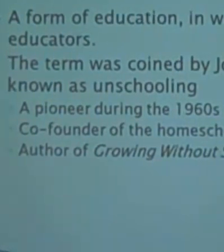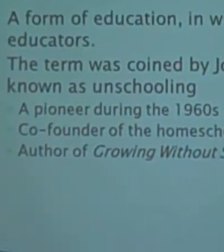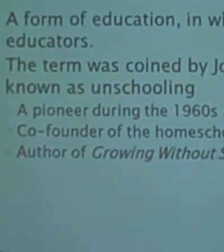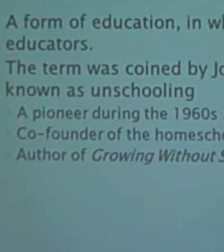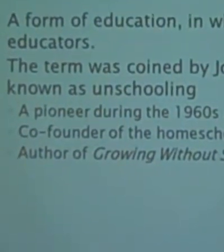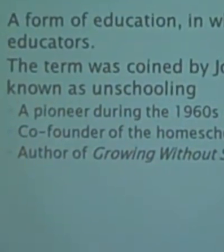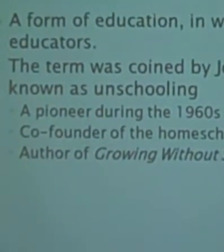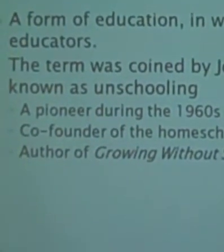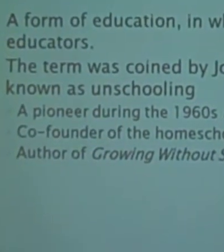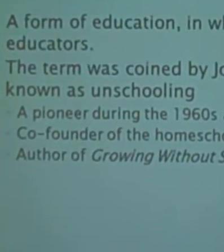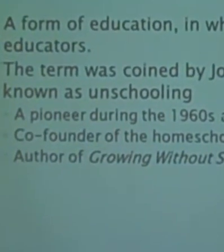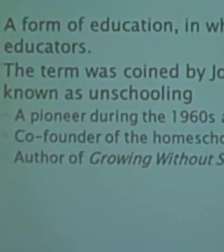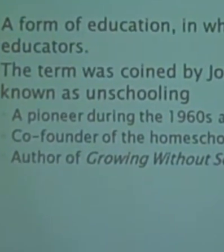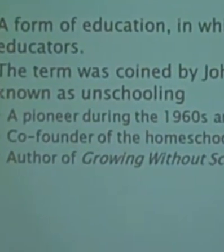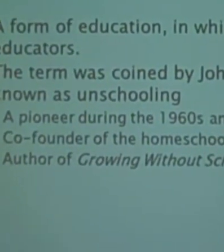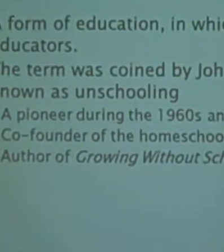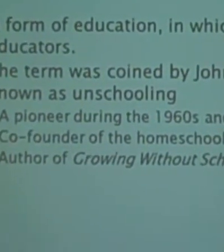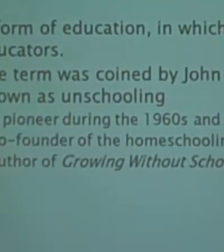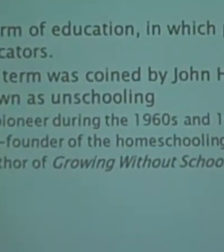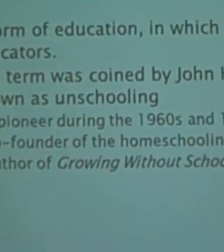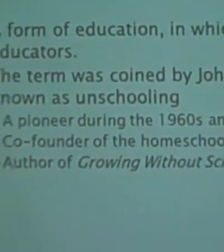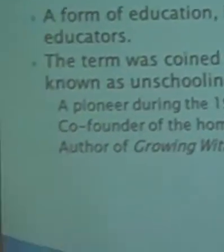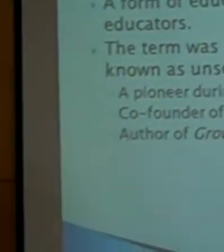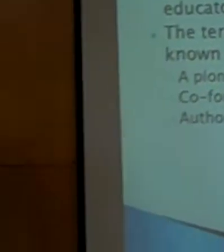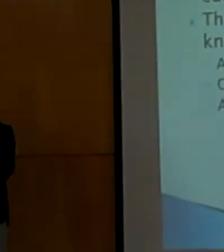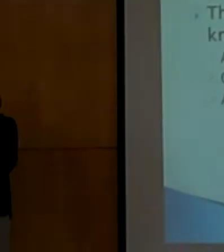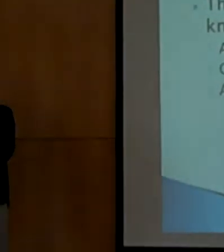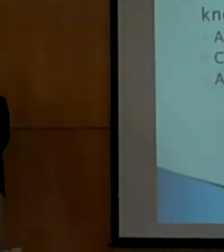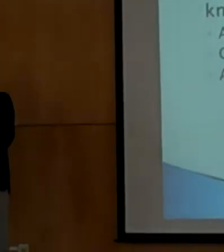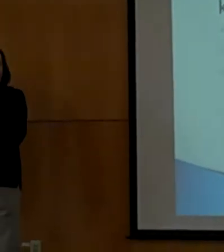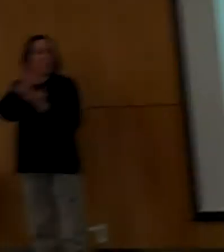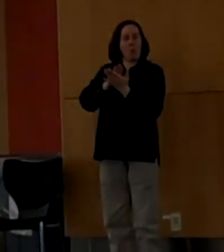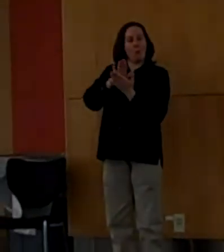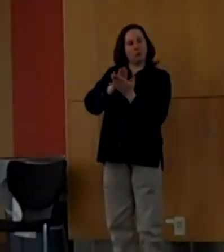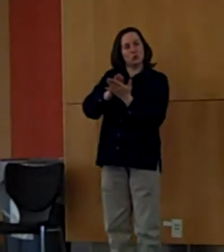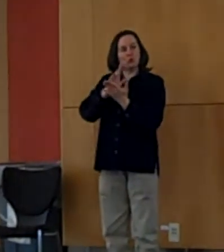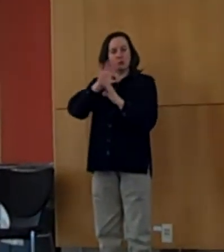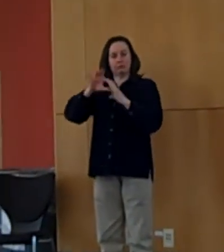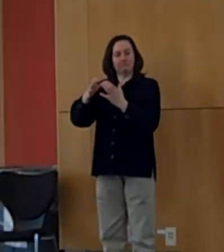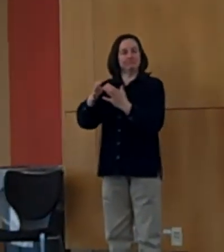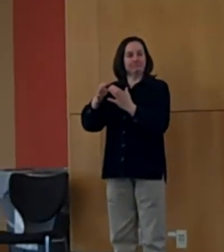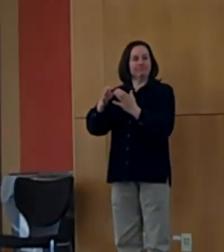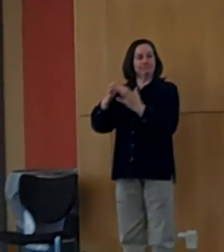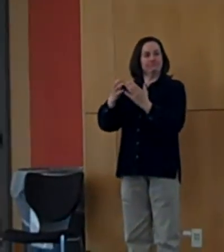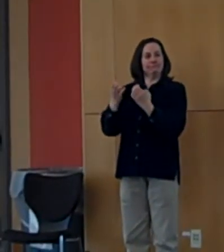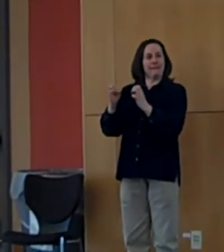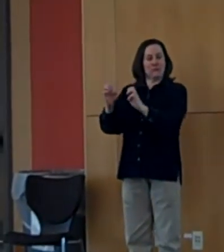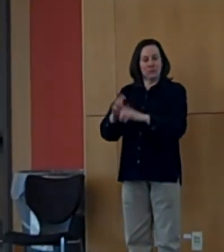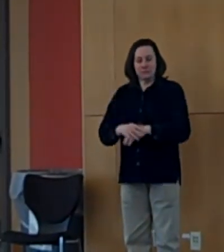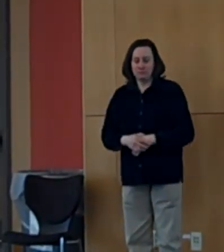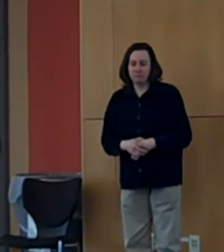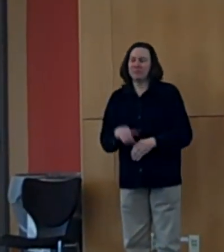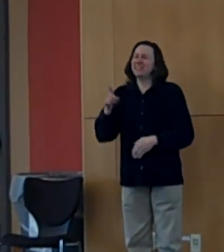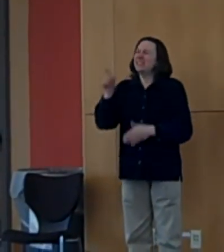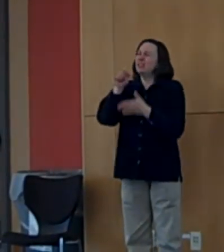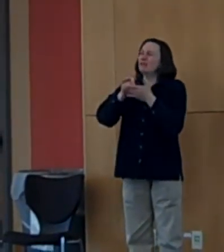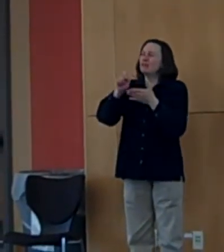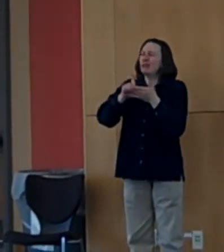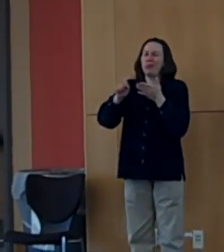one of the co-founders of the modern homeschooling movement. He's an author of a bi-monthly magazine called